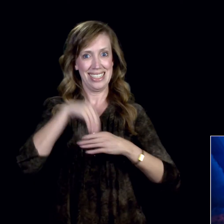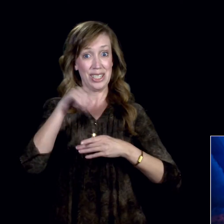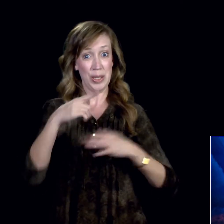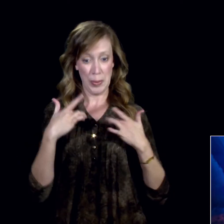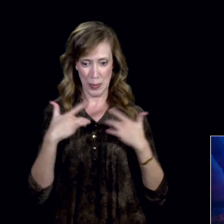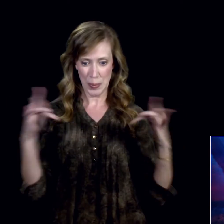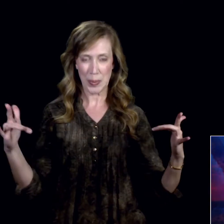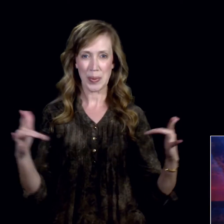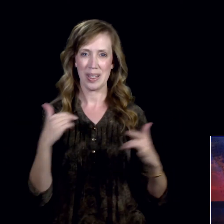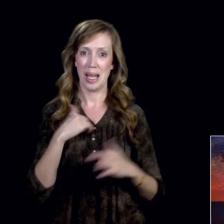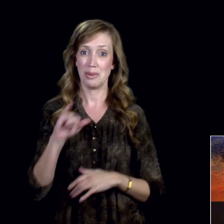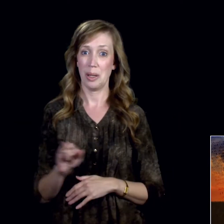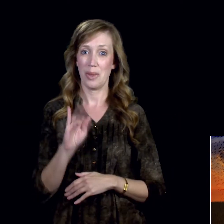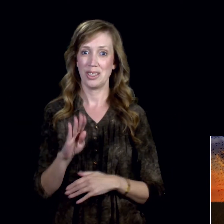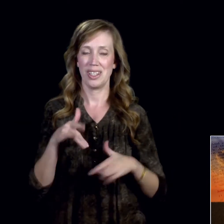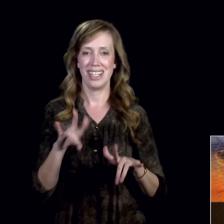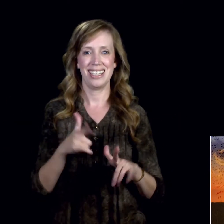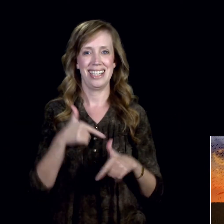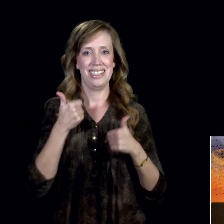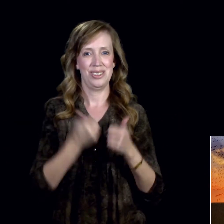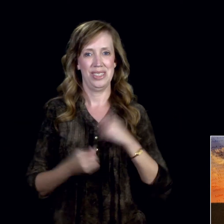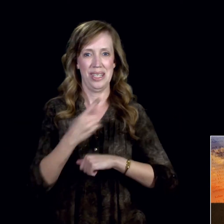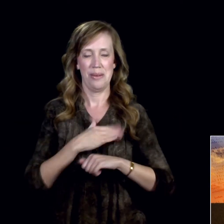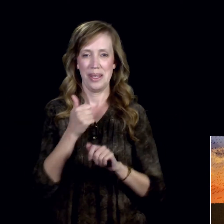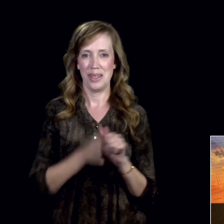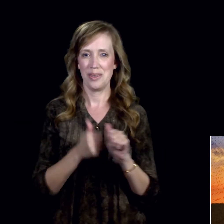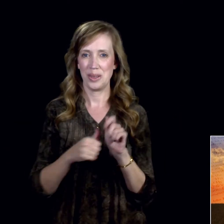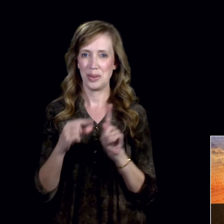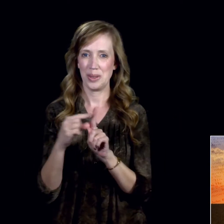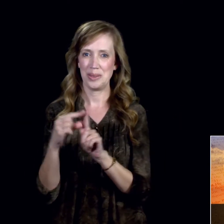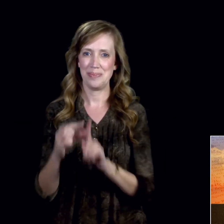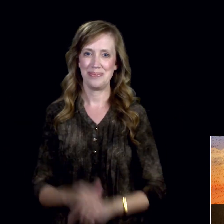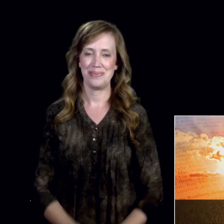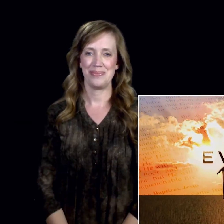I'm John Bradshaw for It Is Written. Let's live today by every word.